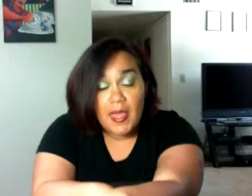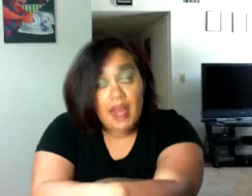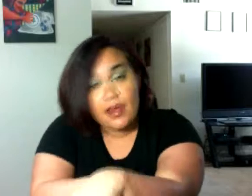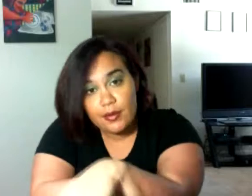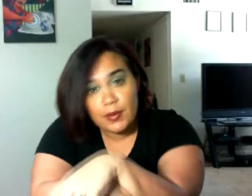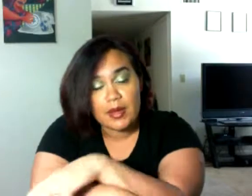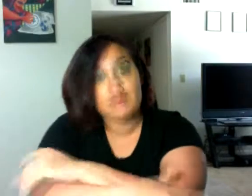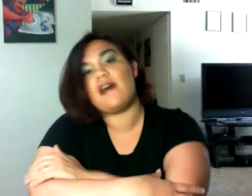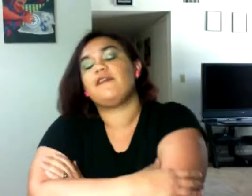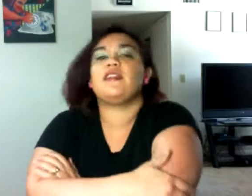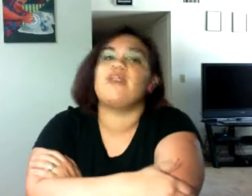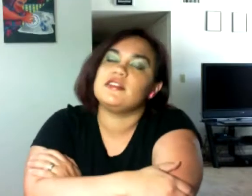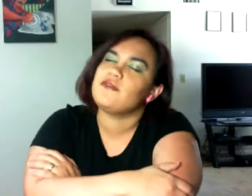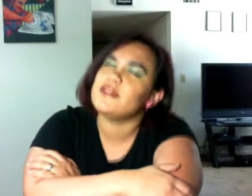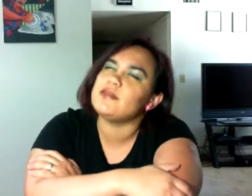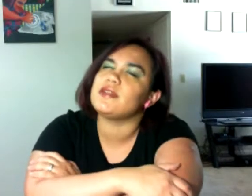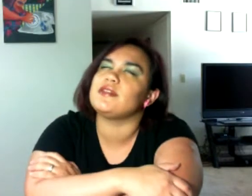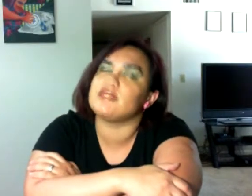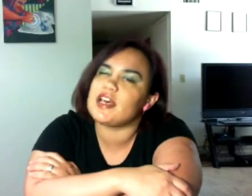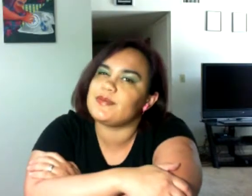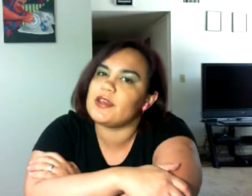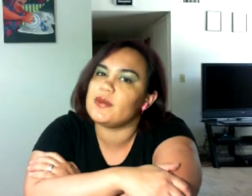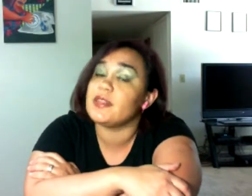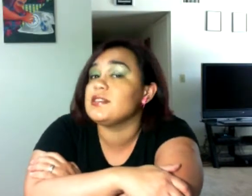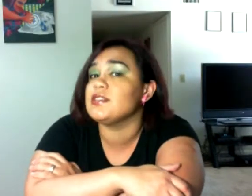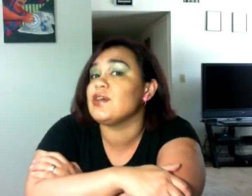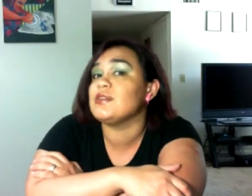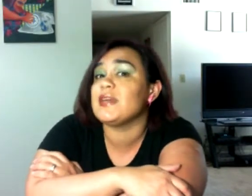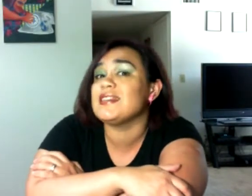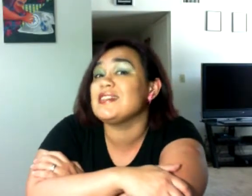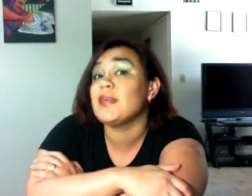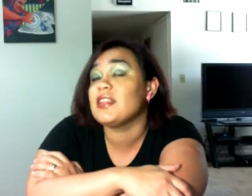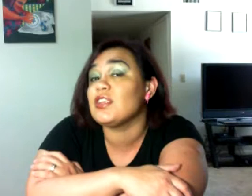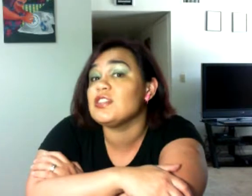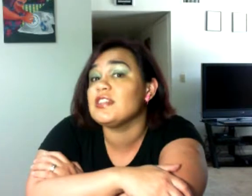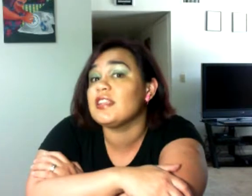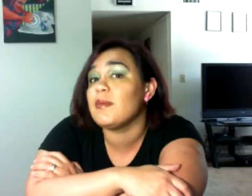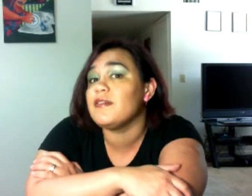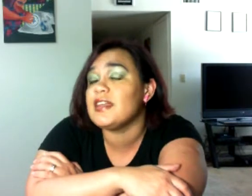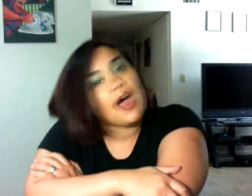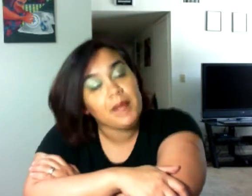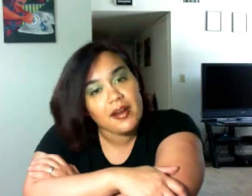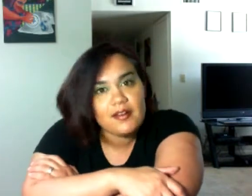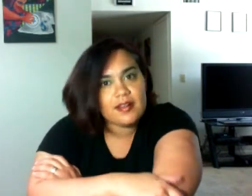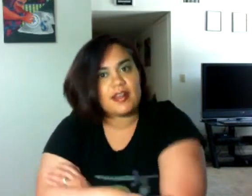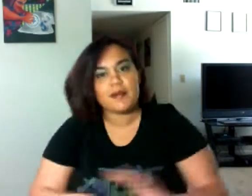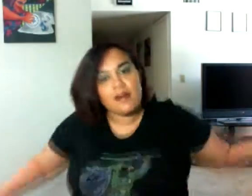Hello and welcome to Five Frickin' Friends. If I seem a little exasperated with this intro, it's because it's about the 13th time I've done it. I'm Carol and I'm covering